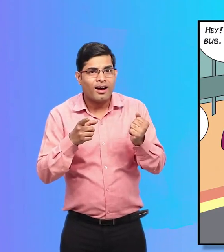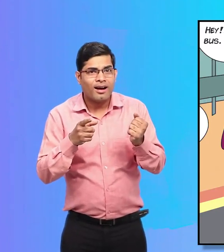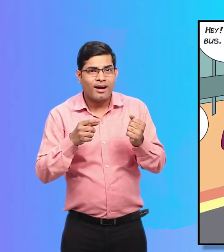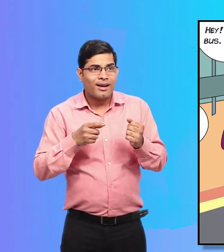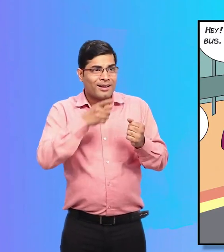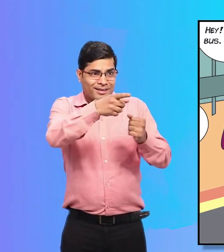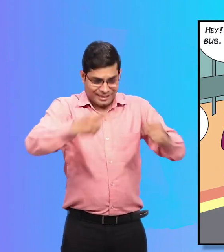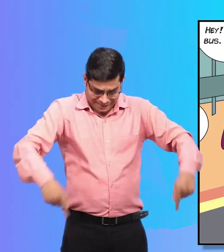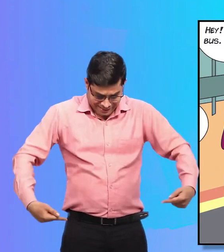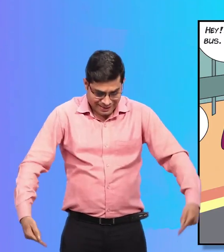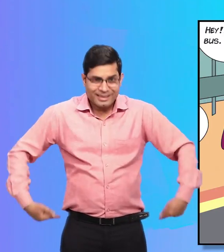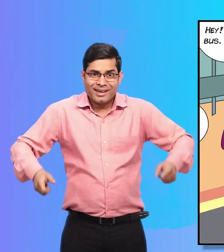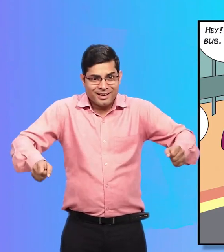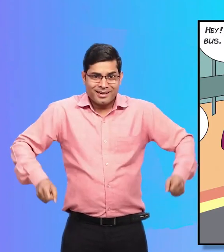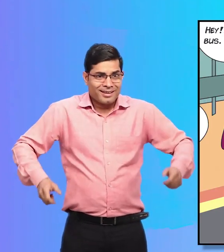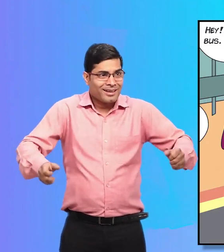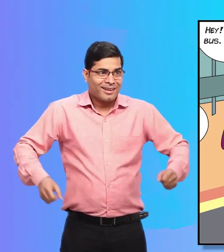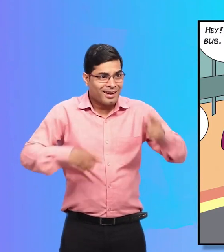How will she get in with her wheelchair?